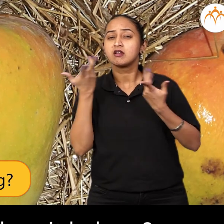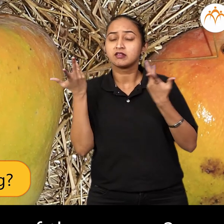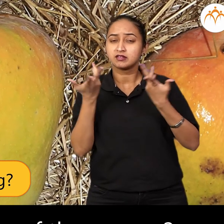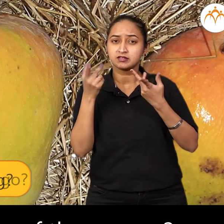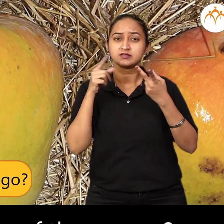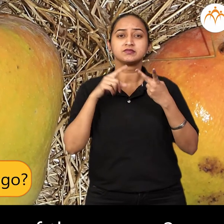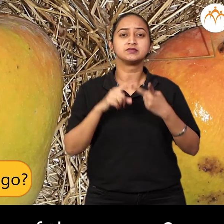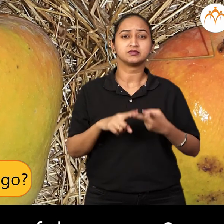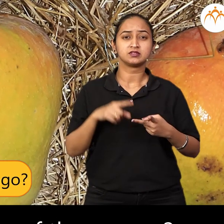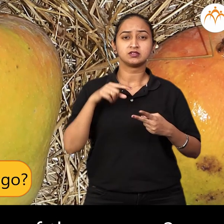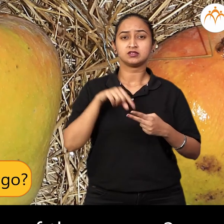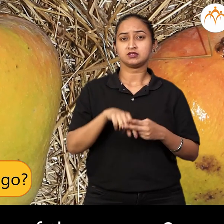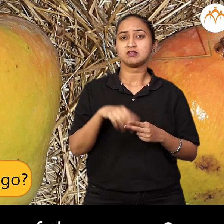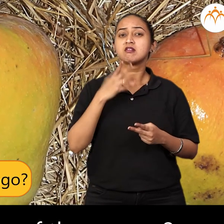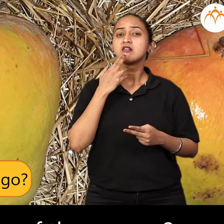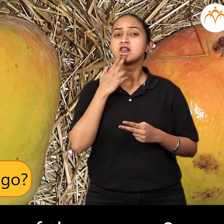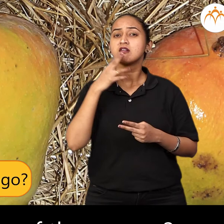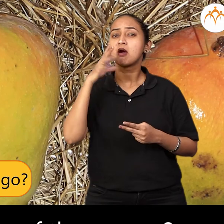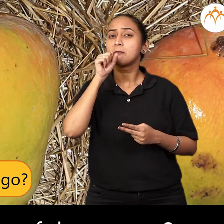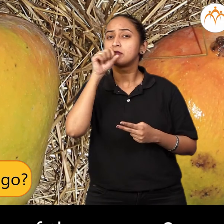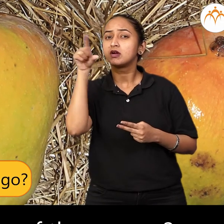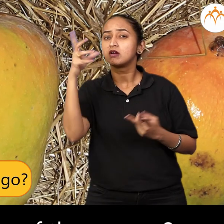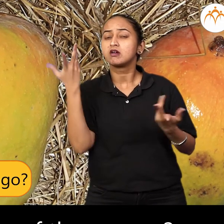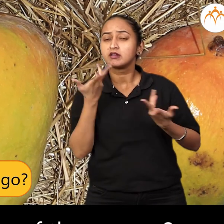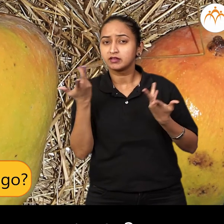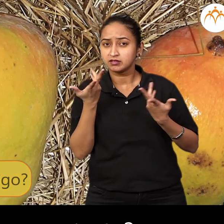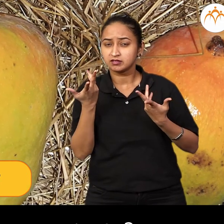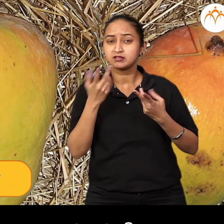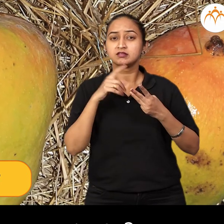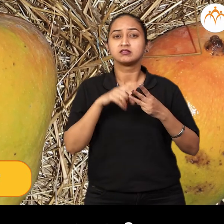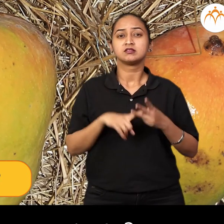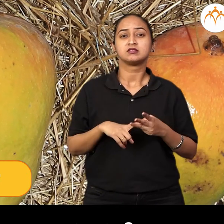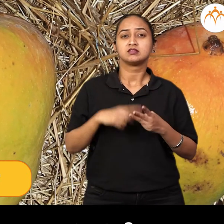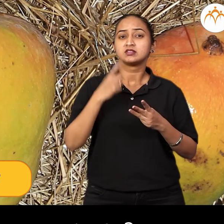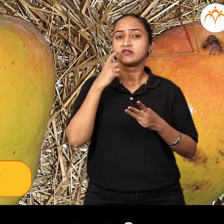What is the color of the mango? How does a mango taste?